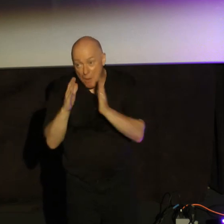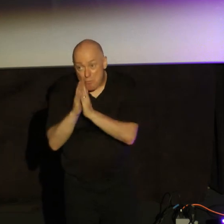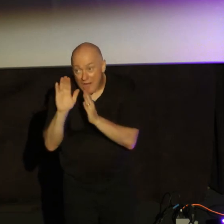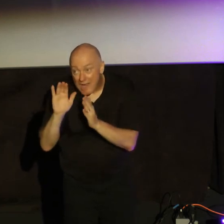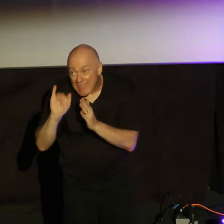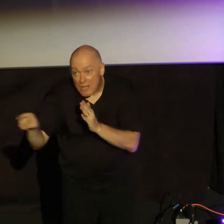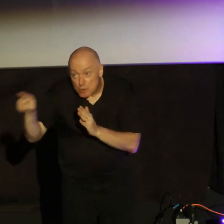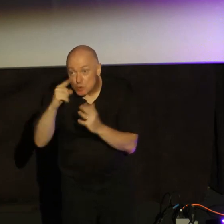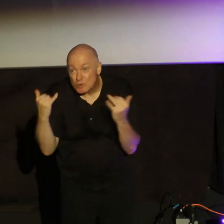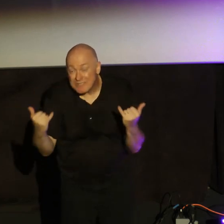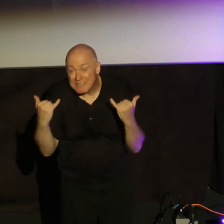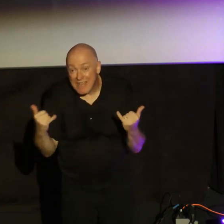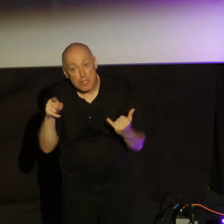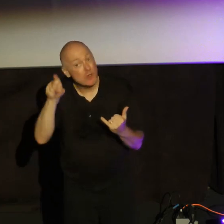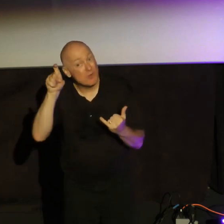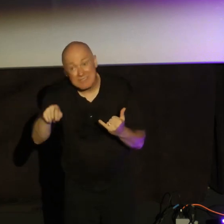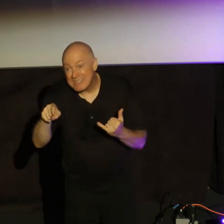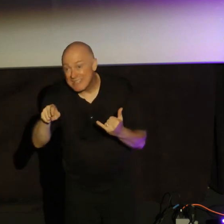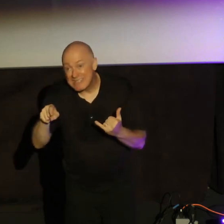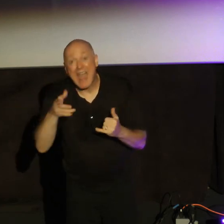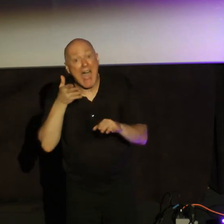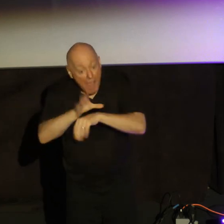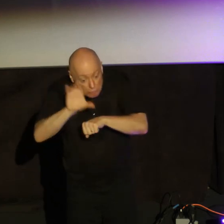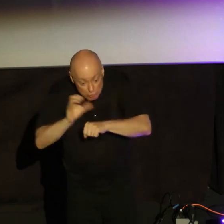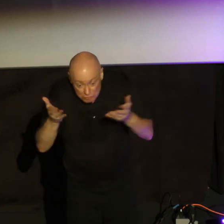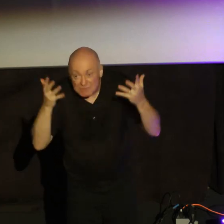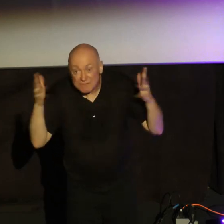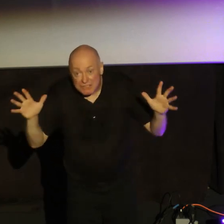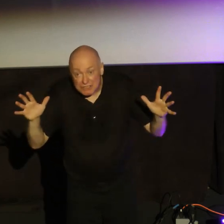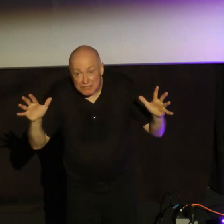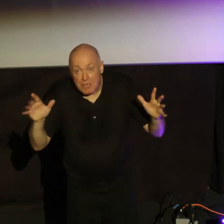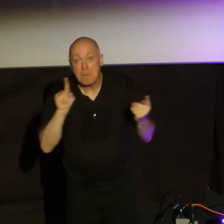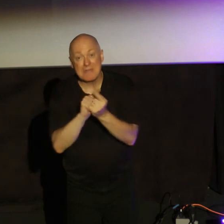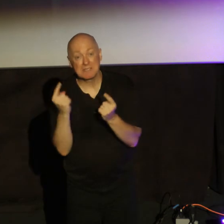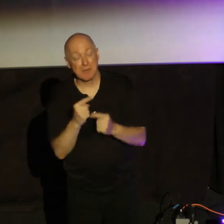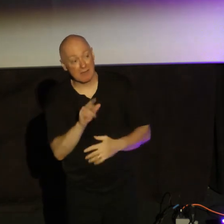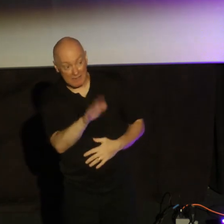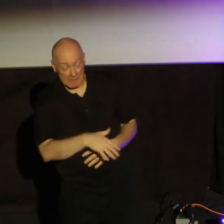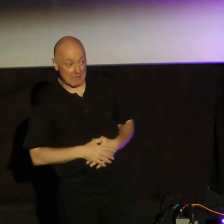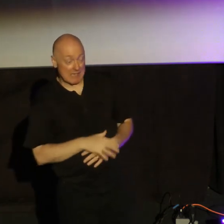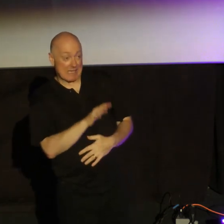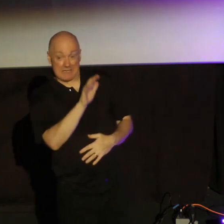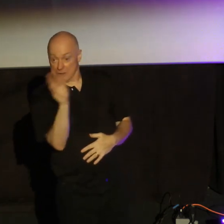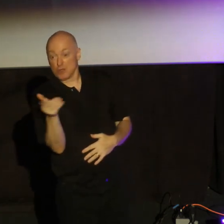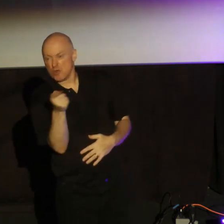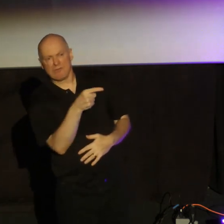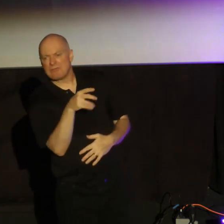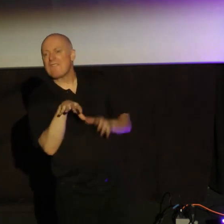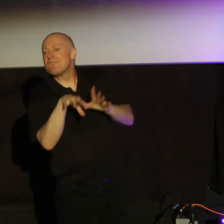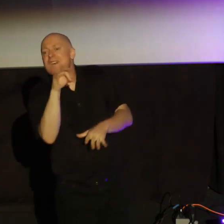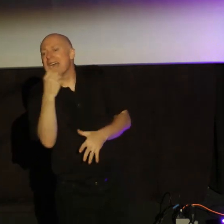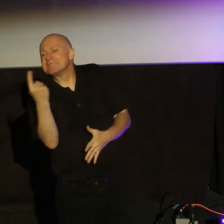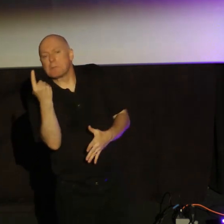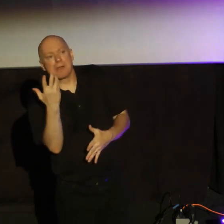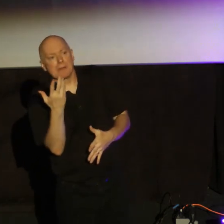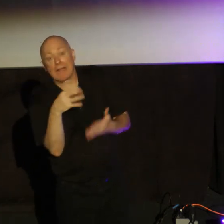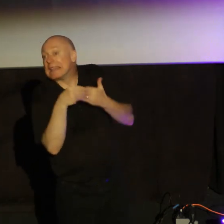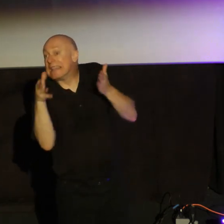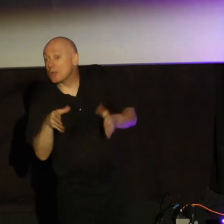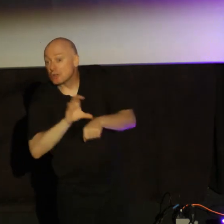you today, then you need to come to someone after. And you need to pray with them. And need say, look. And you find a leader in this church and